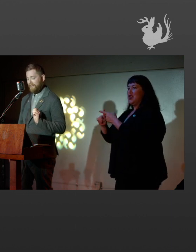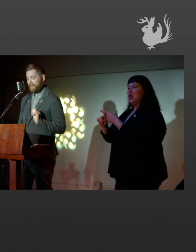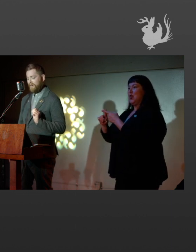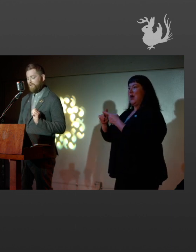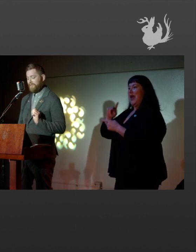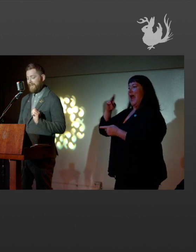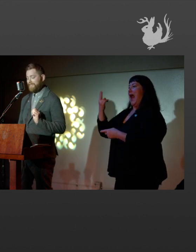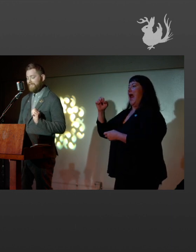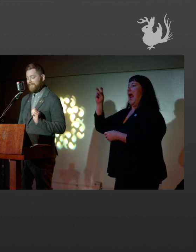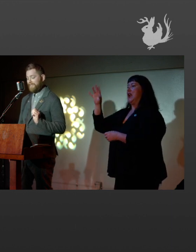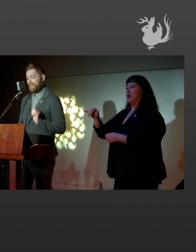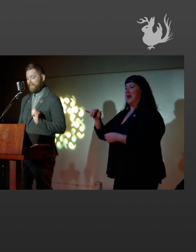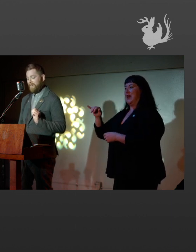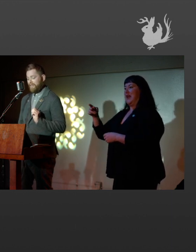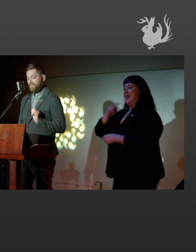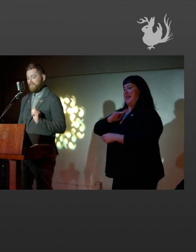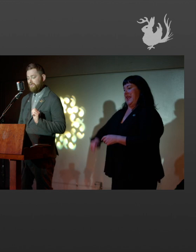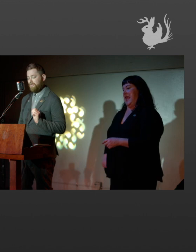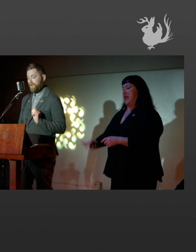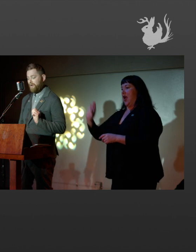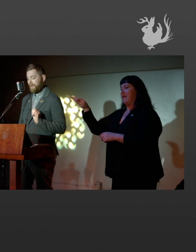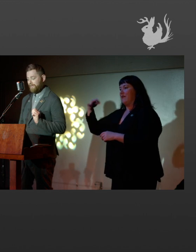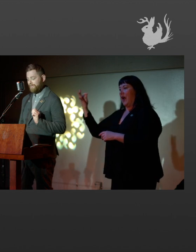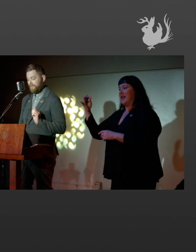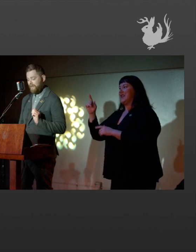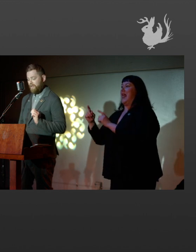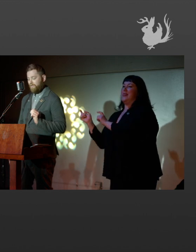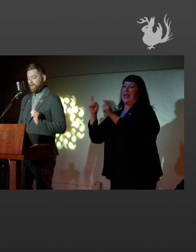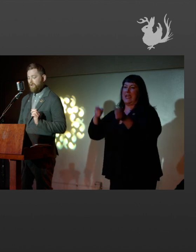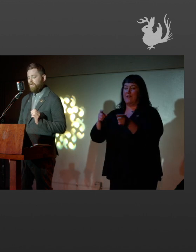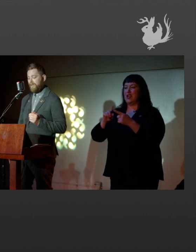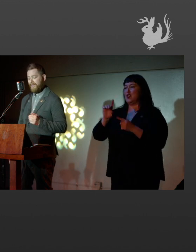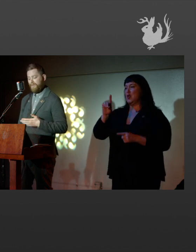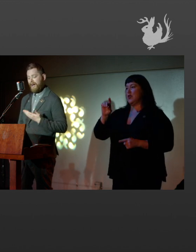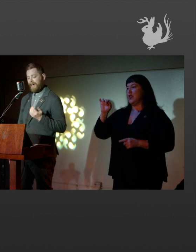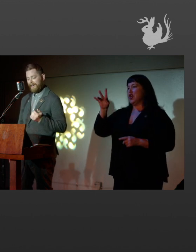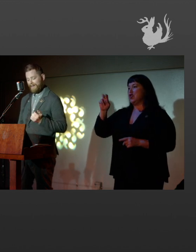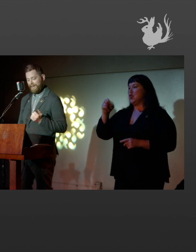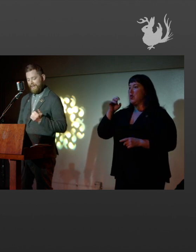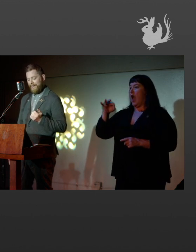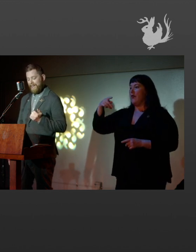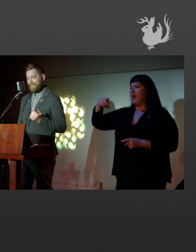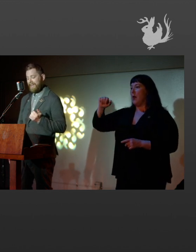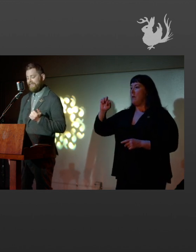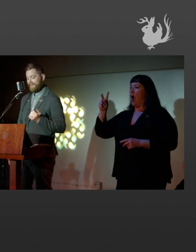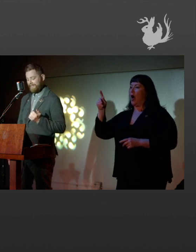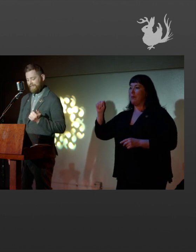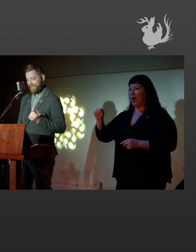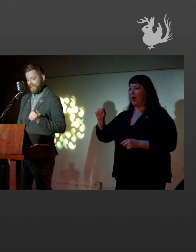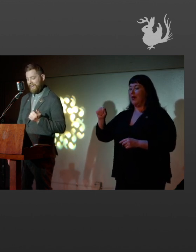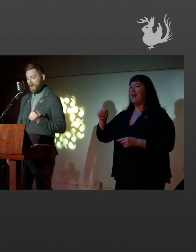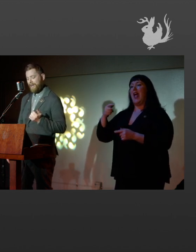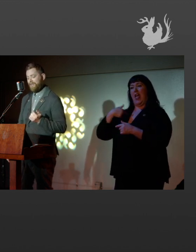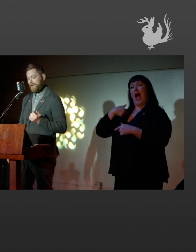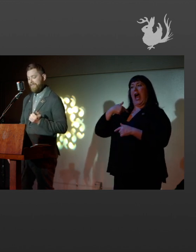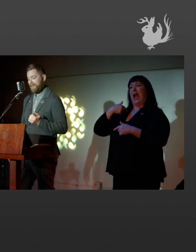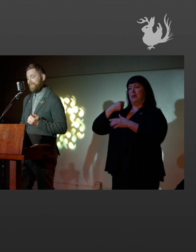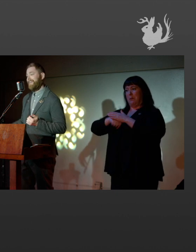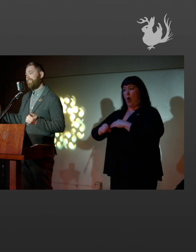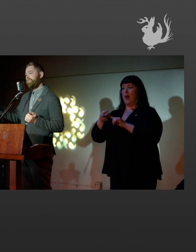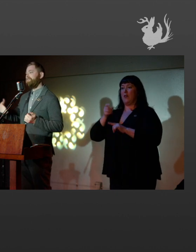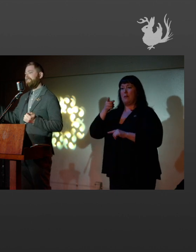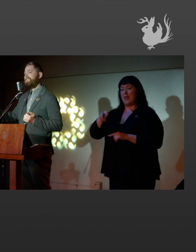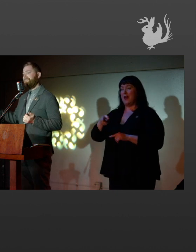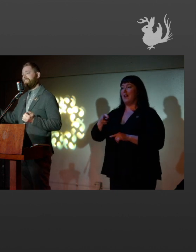And from there came to his excellency, the Duke of Parma. From whom came I, Antonetta. And now I can be